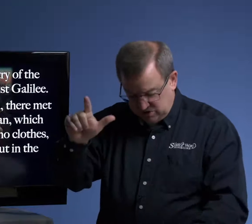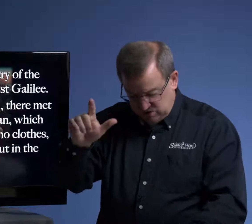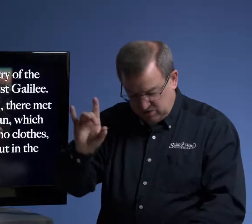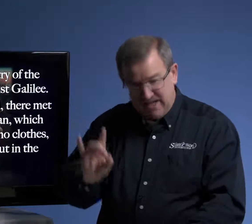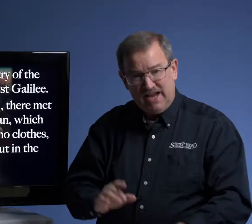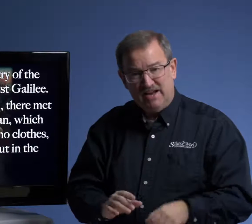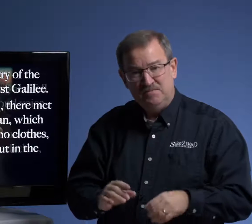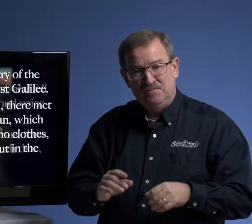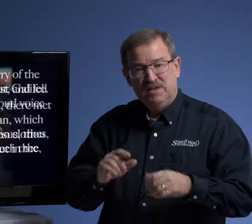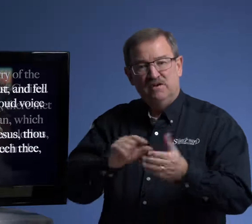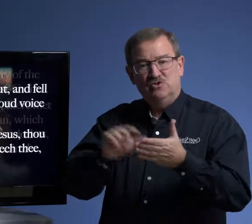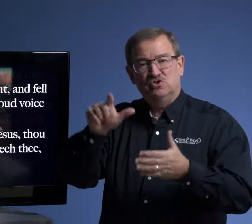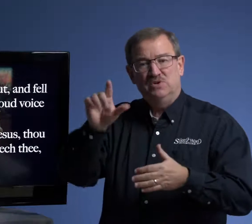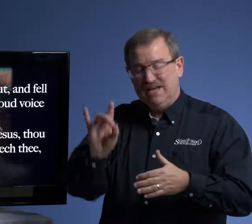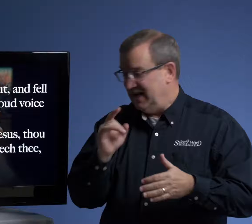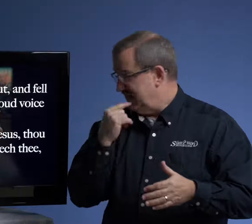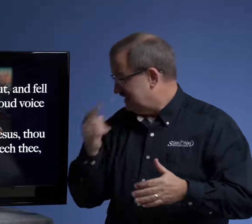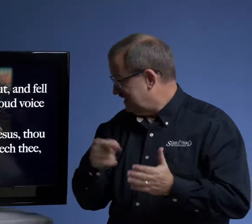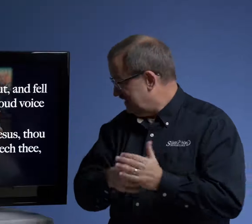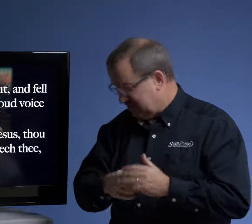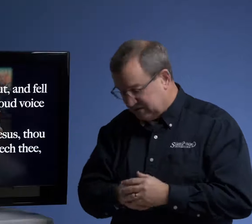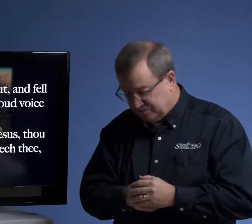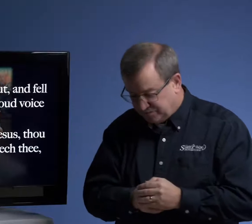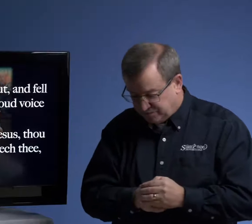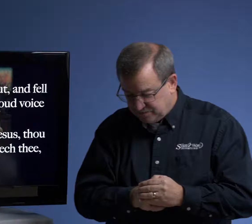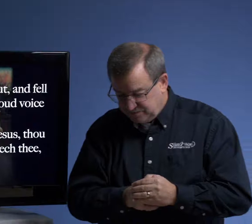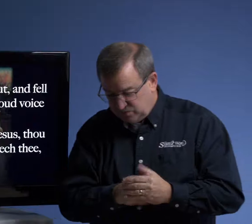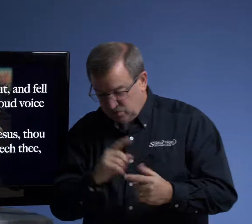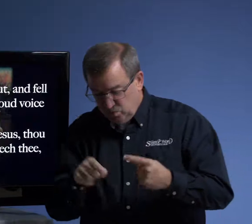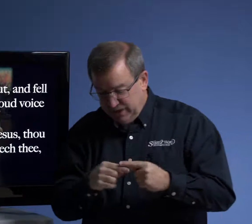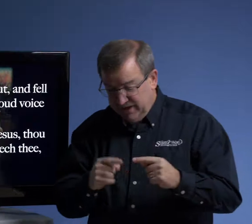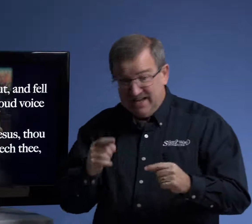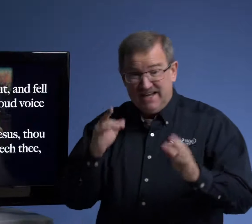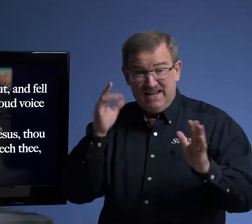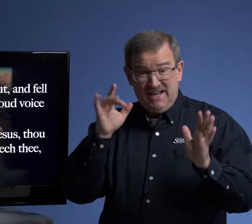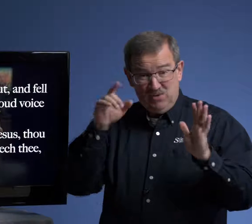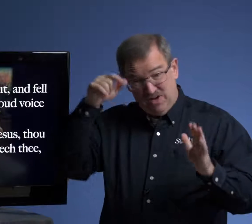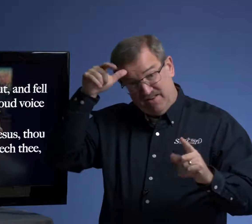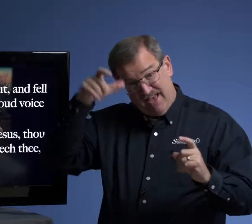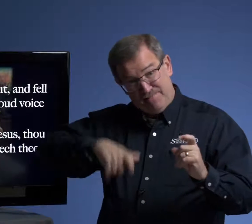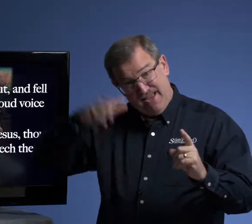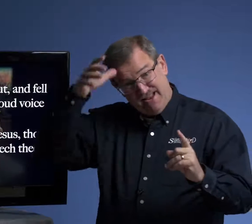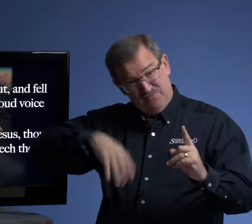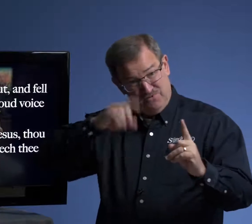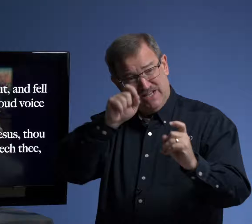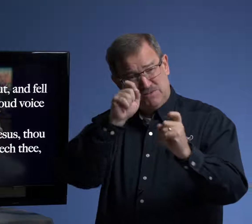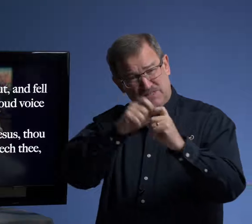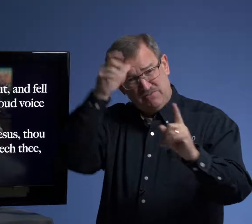28, verse 28. It says this, when he, when that man, when that specific